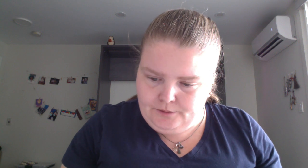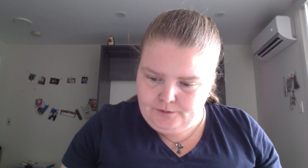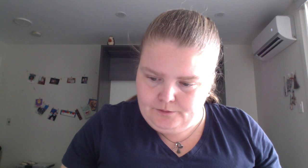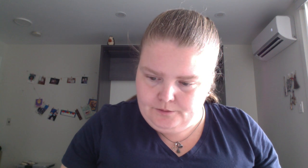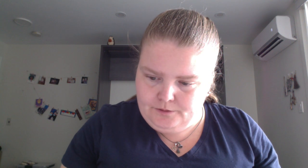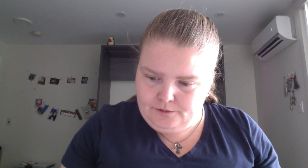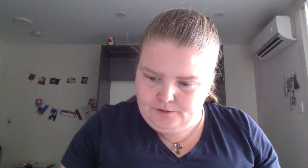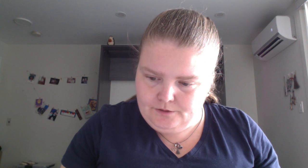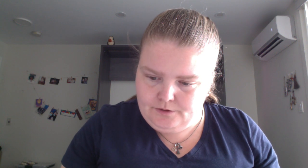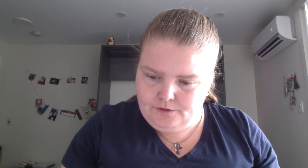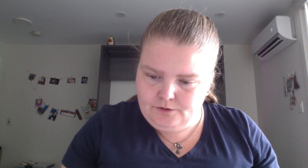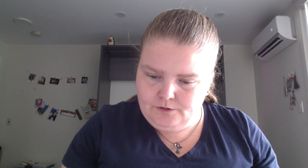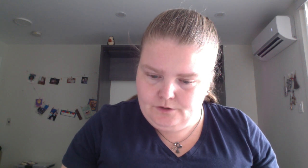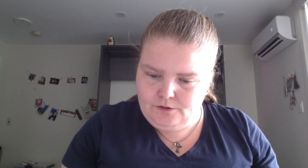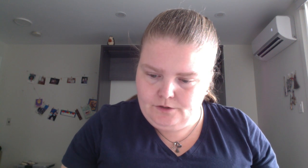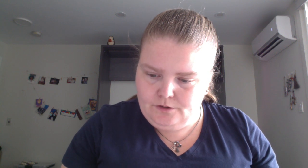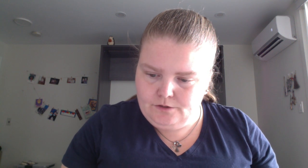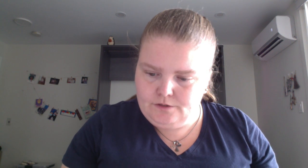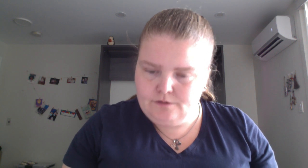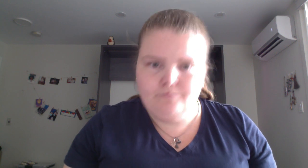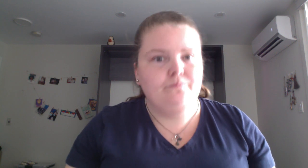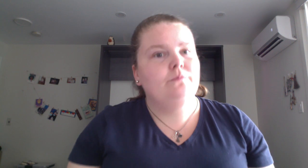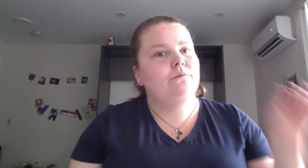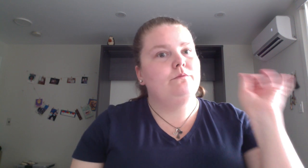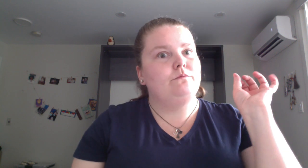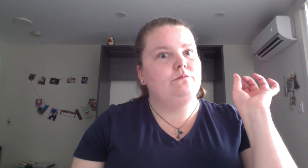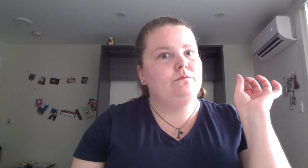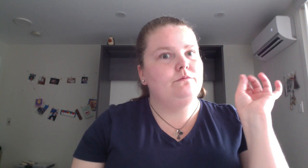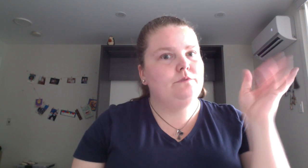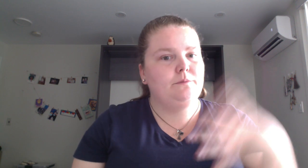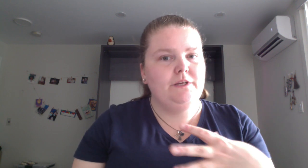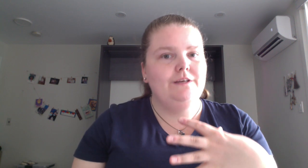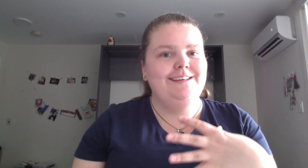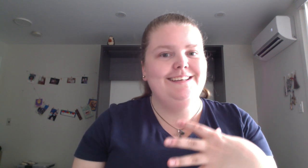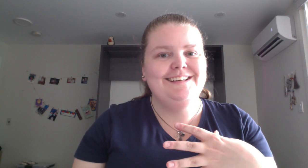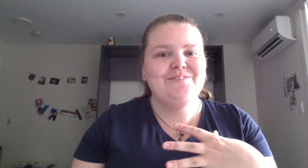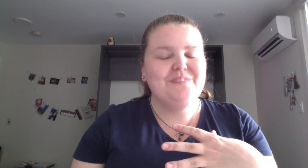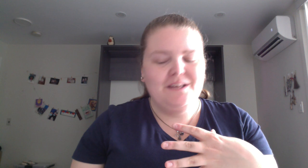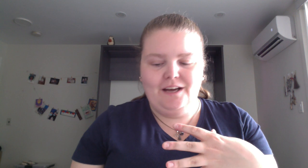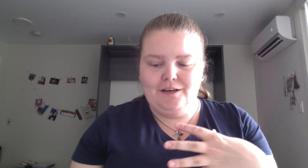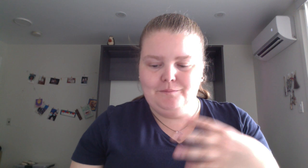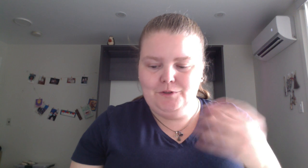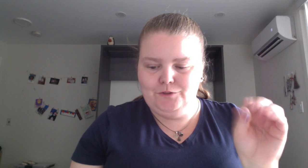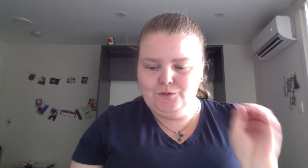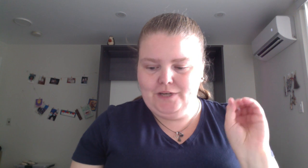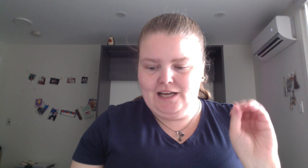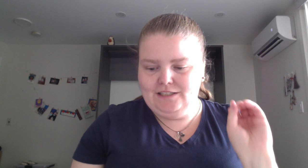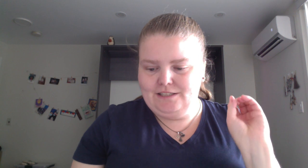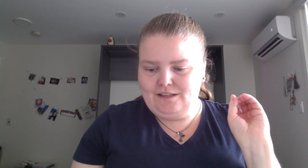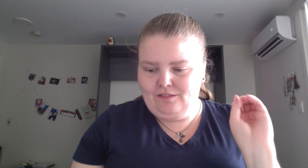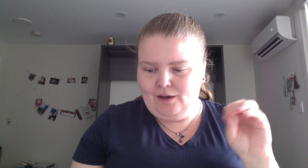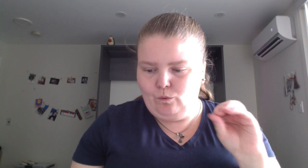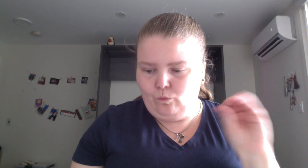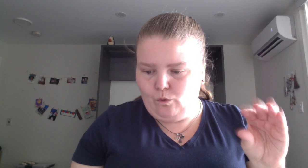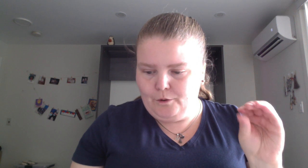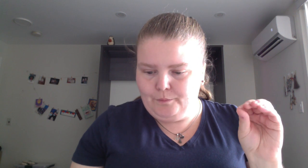to me you do get that warmth